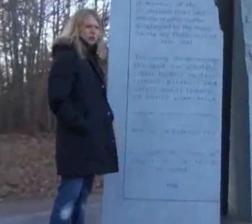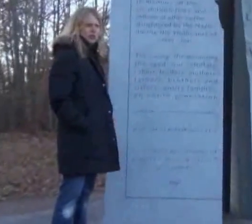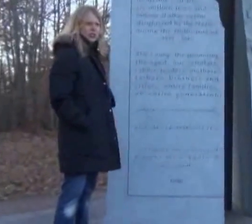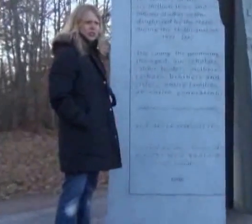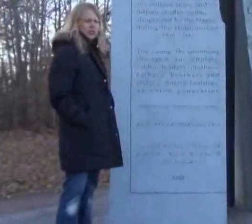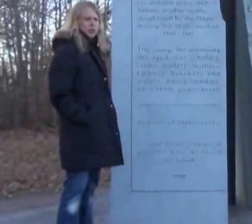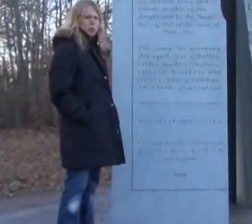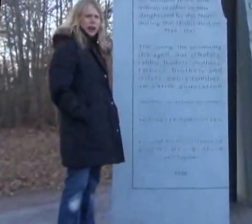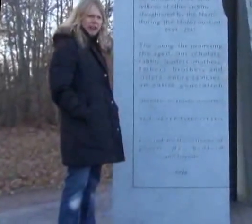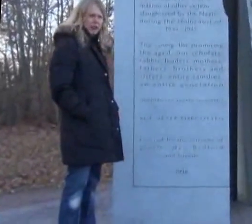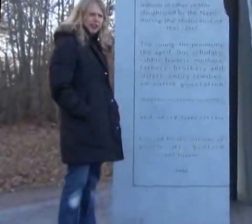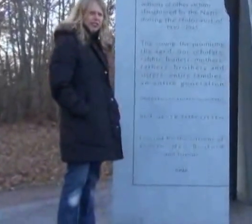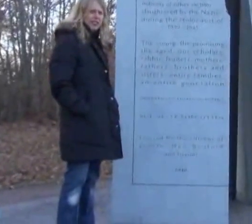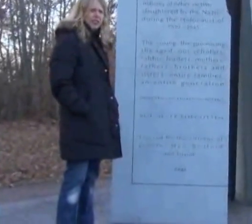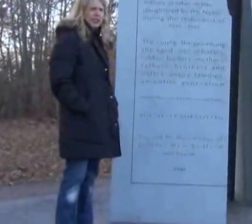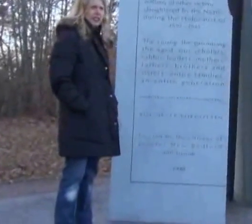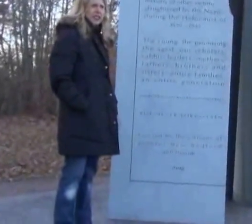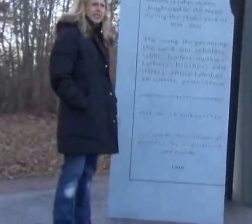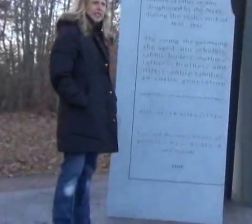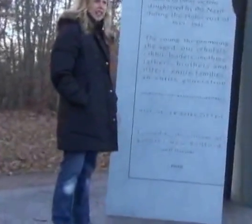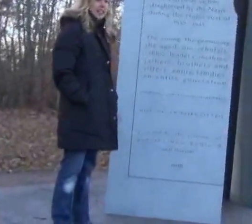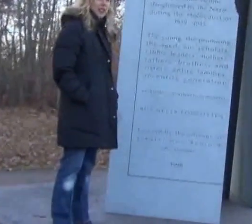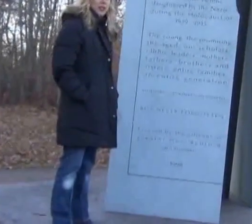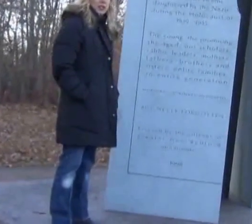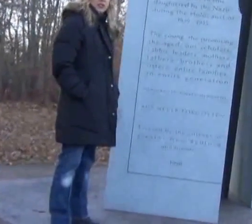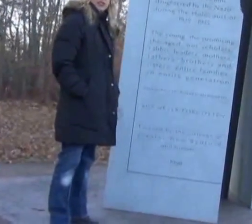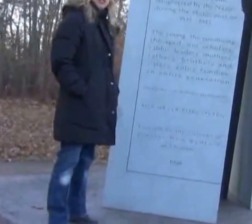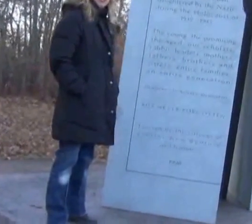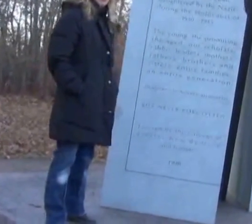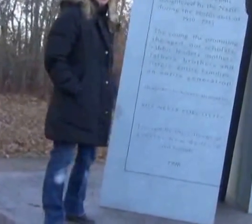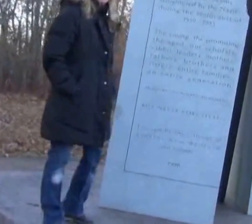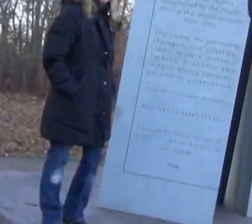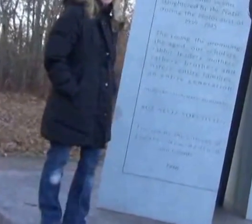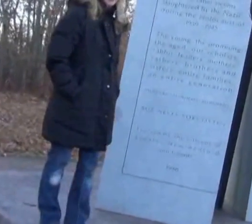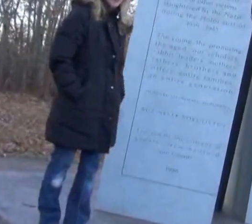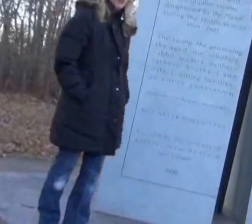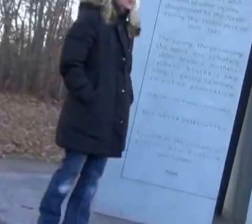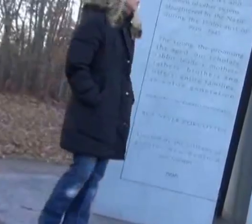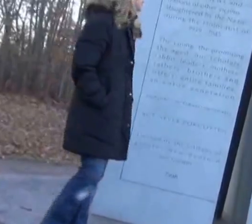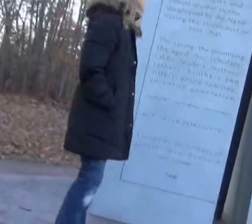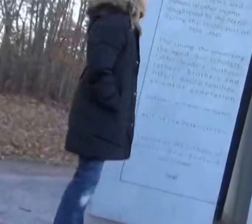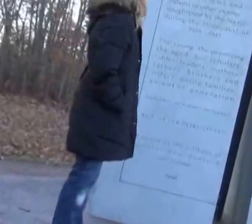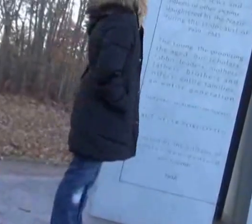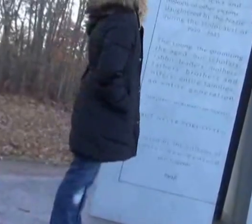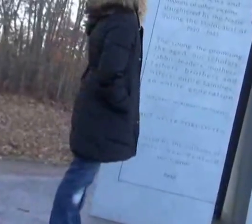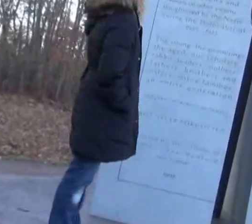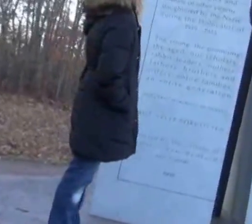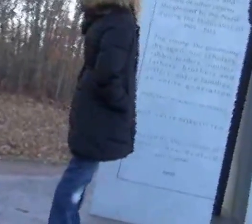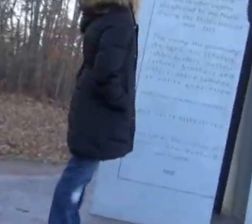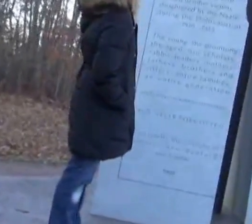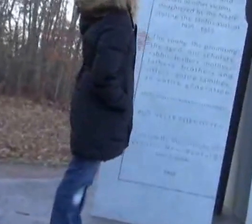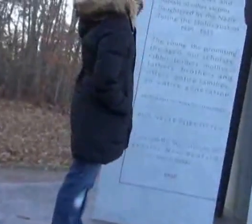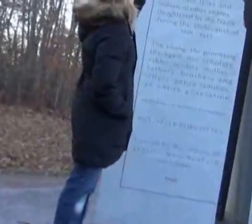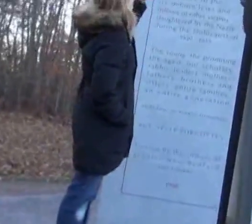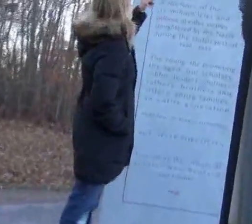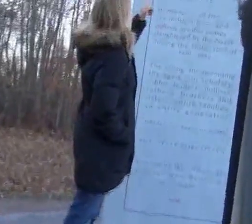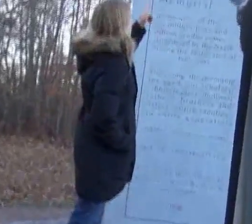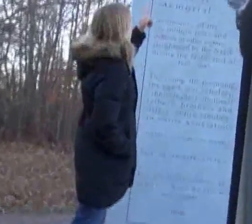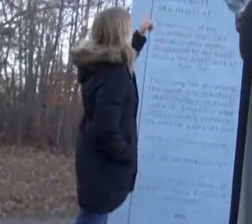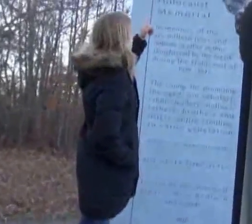graphic? No. Lee said? mean, it just doesn't happen. So, a lot of people talk to